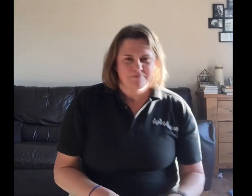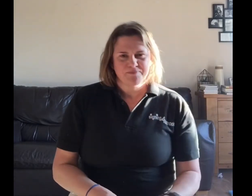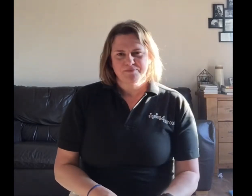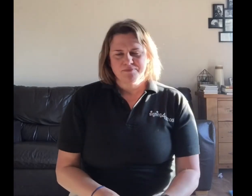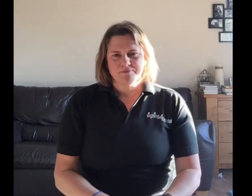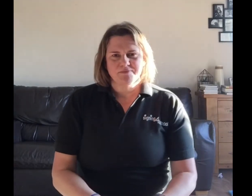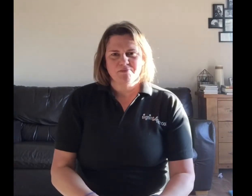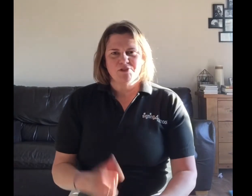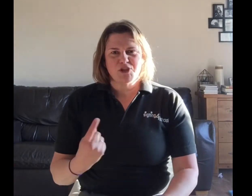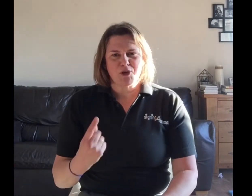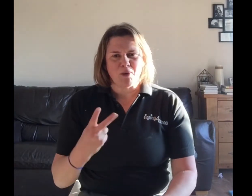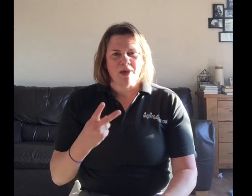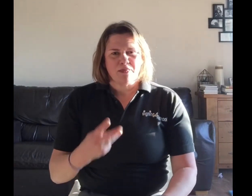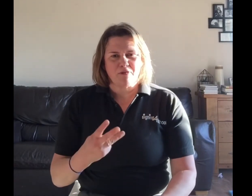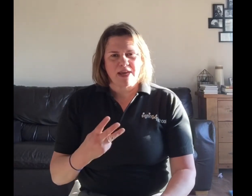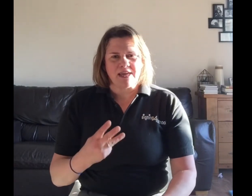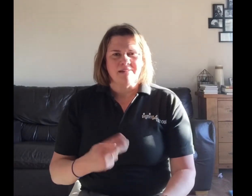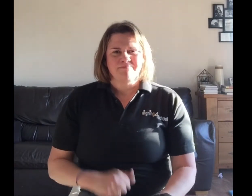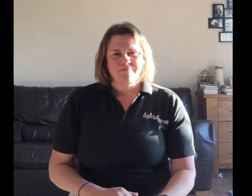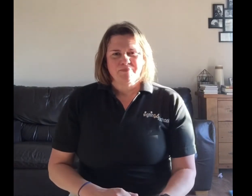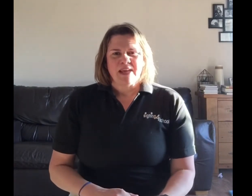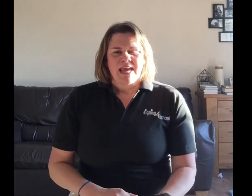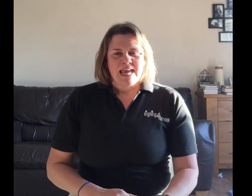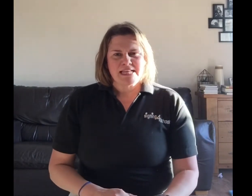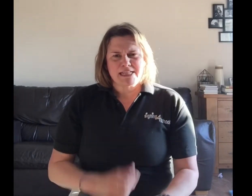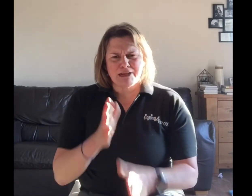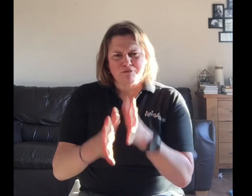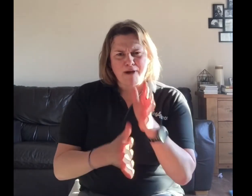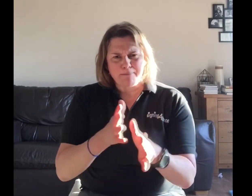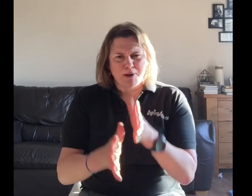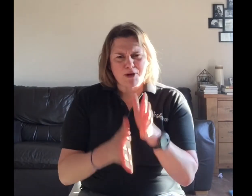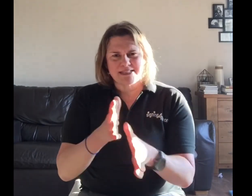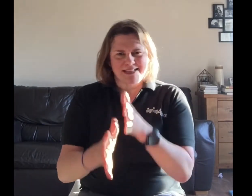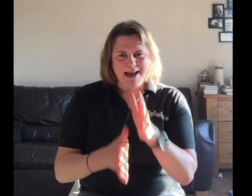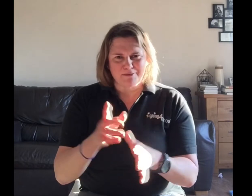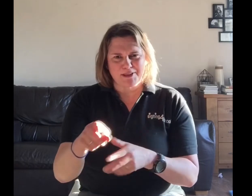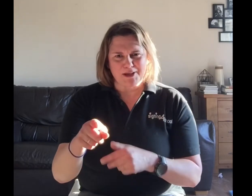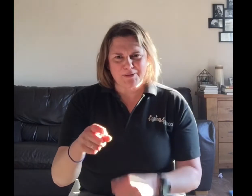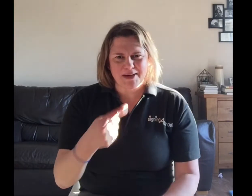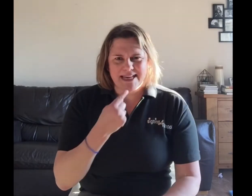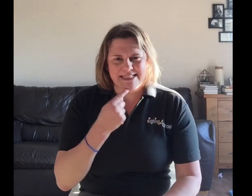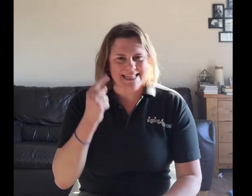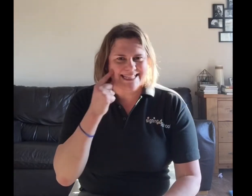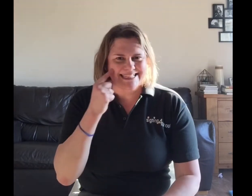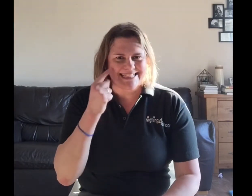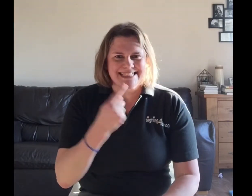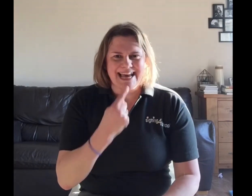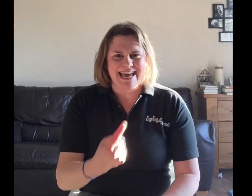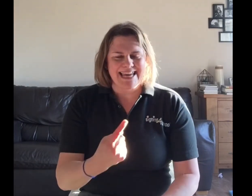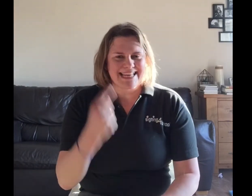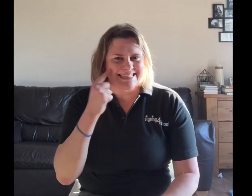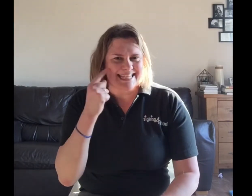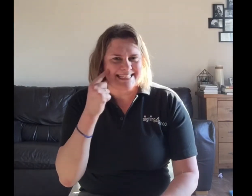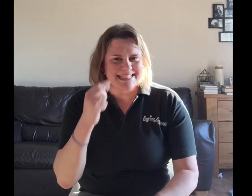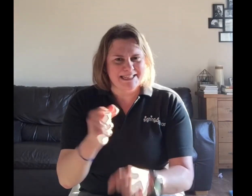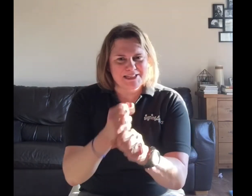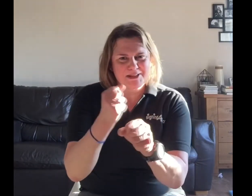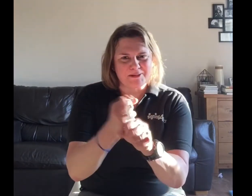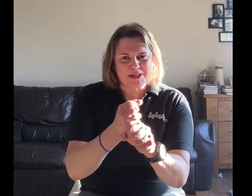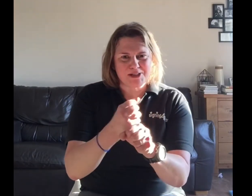One, two, three, go. Here's a little rap I want to sign with you. It's easy to say. It's easy to do. Just